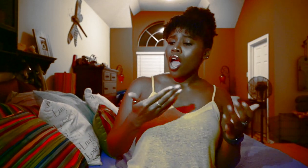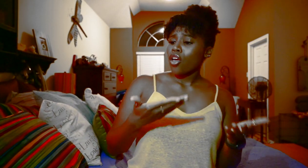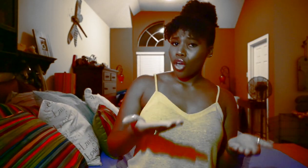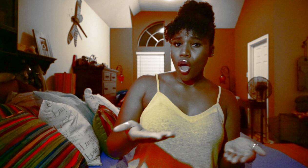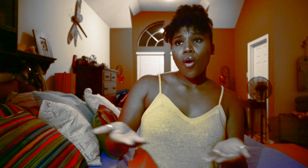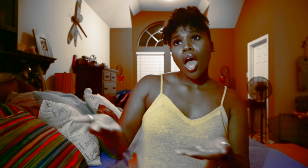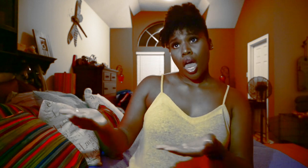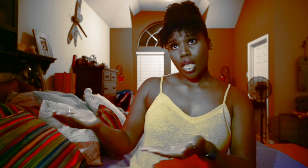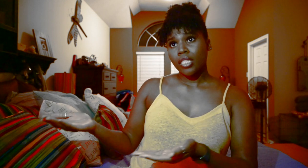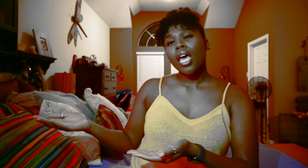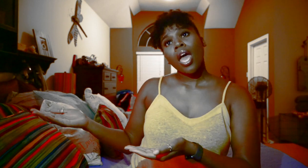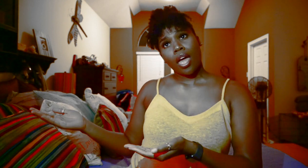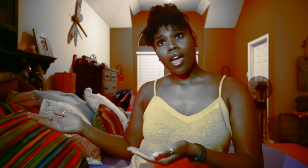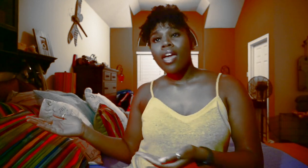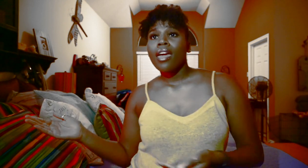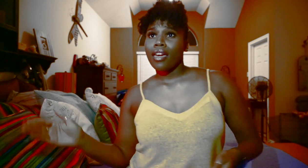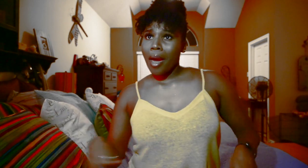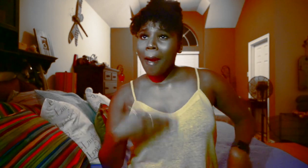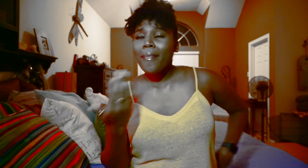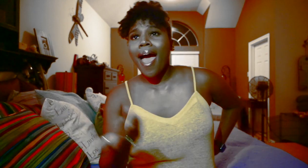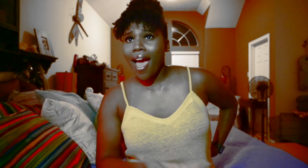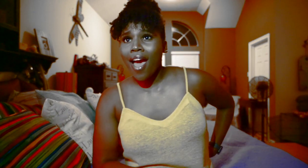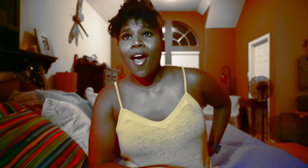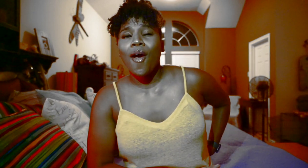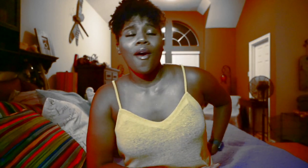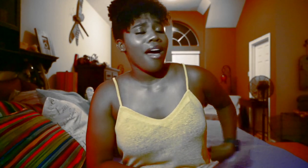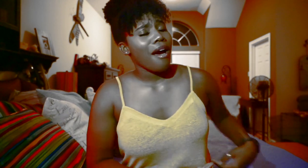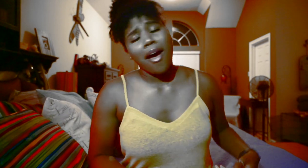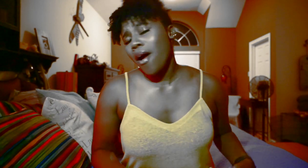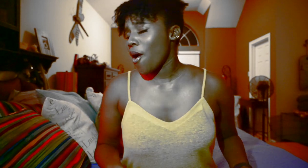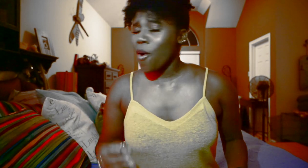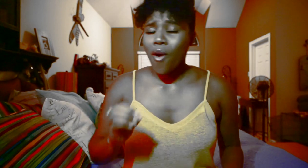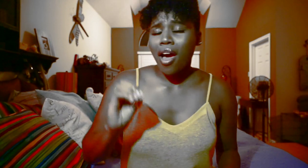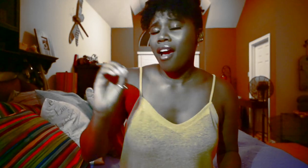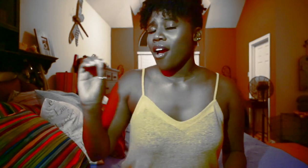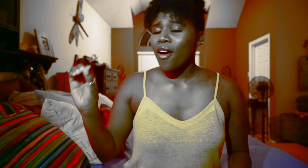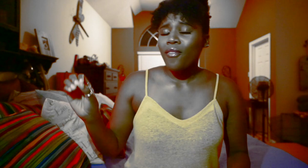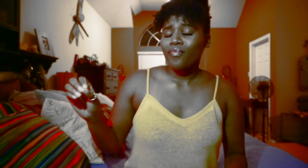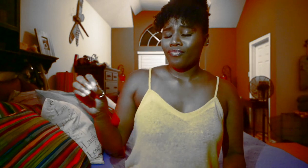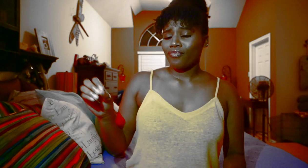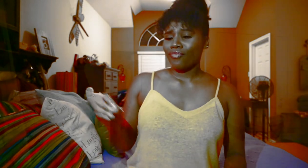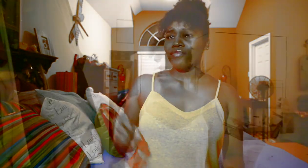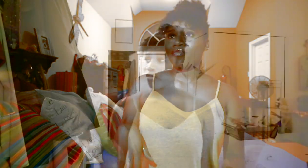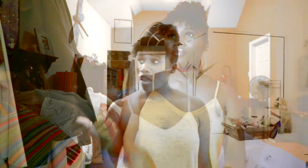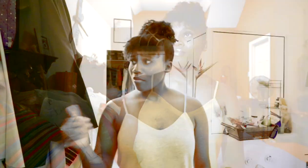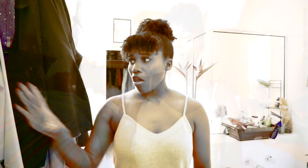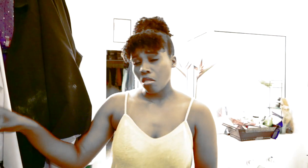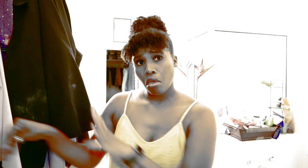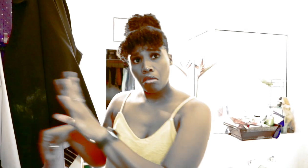now Go on and take a bow Grab your